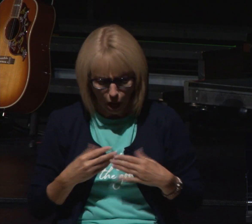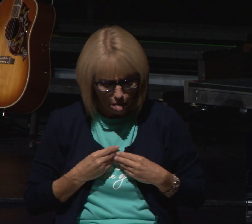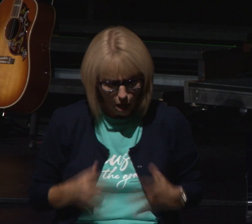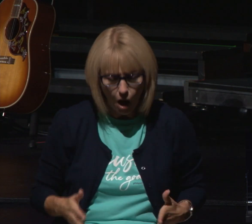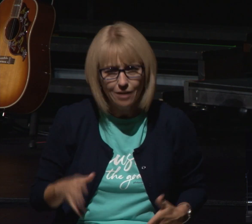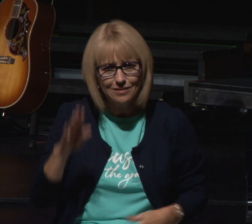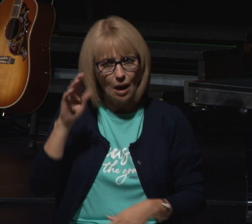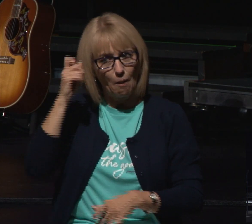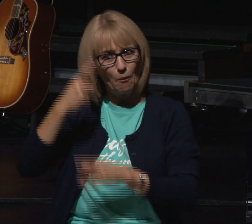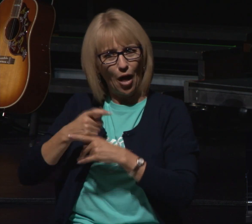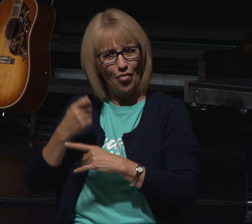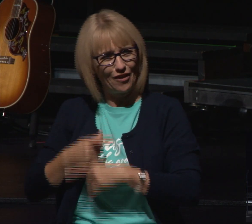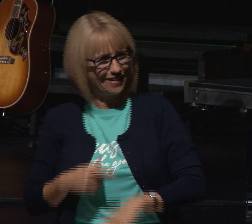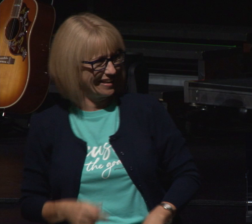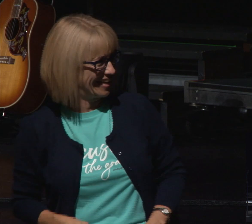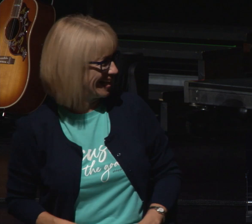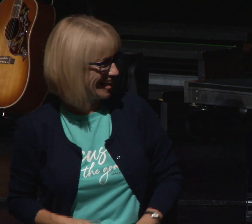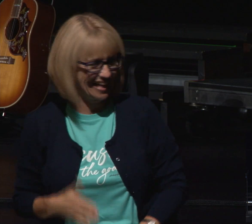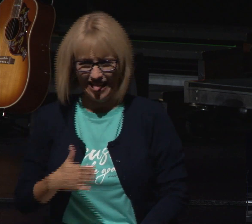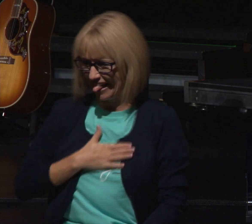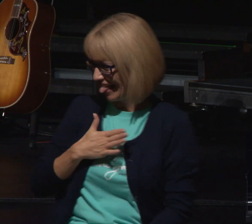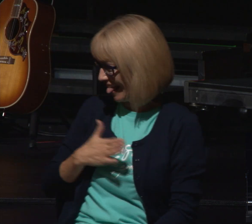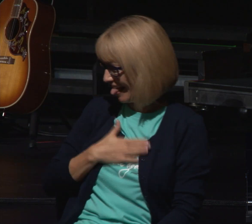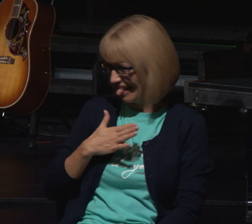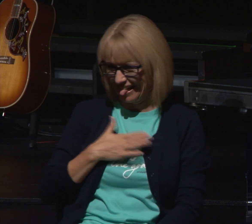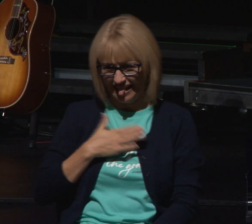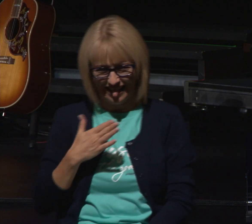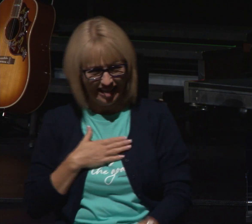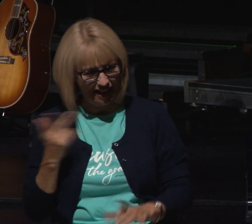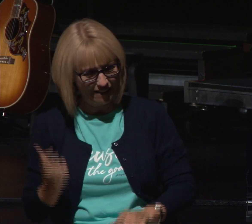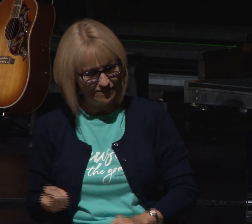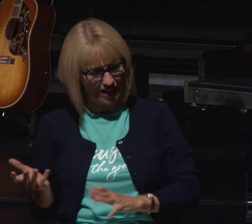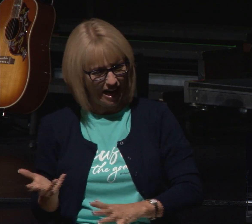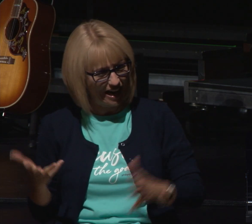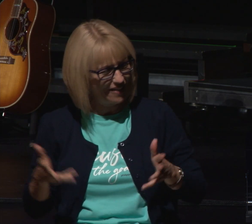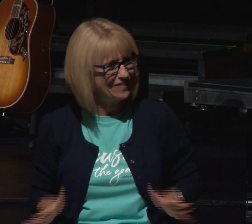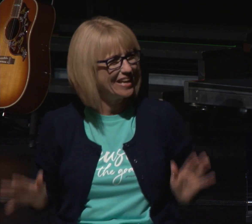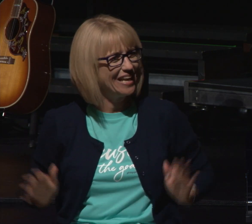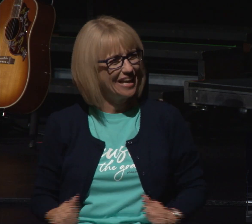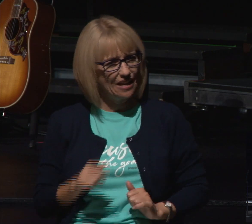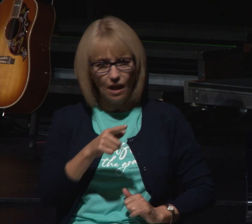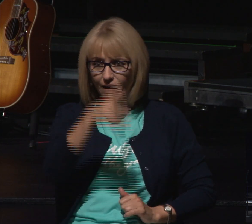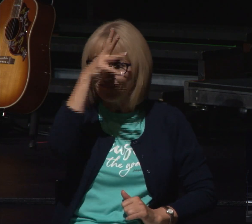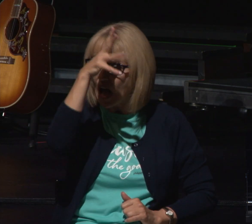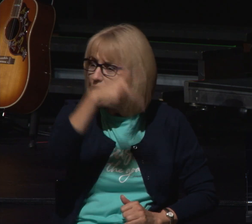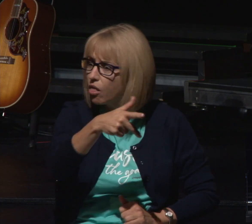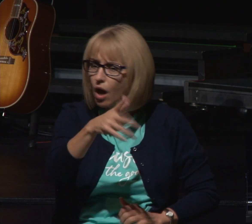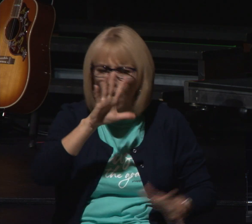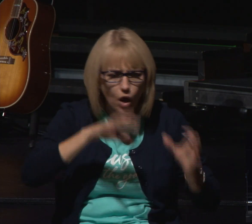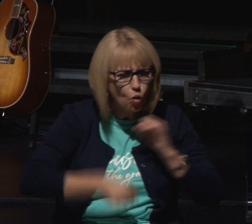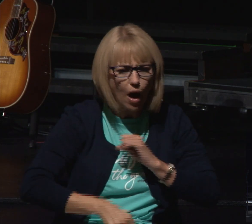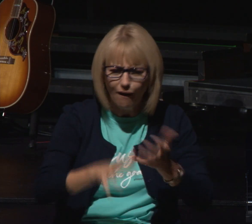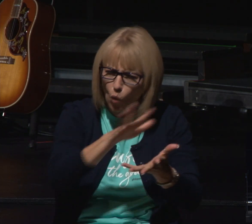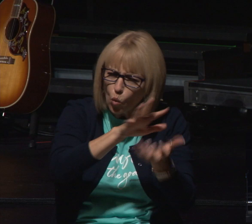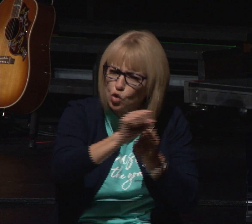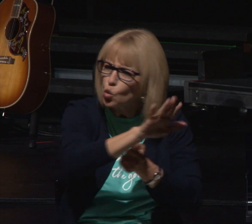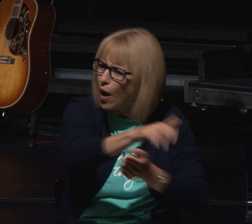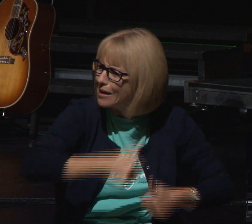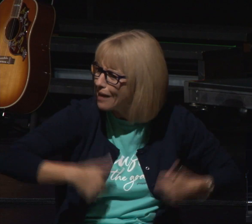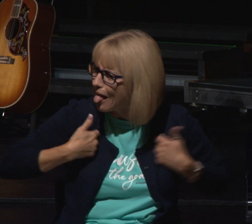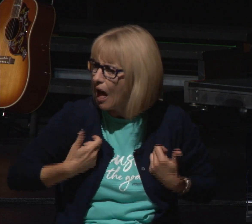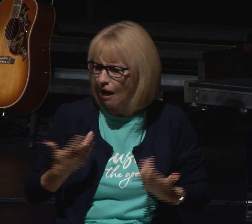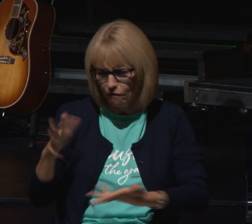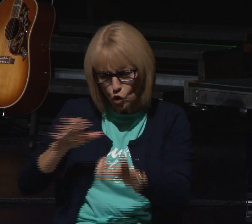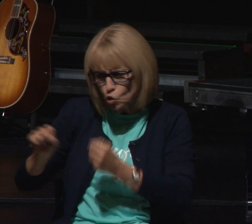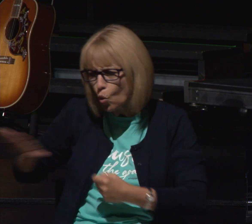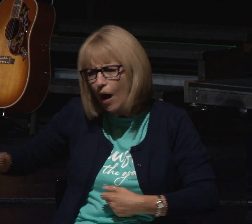are relieved they're happy they've got rid of their problem while they've destroyed the life of their father and certainly their